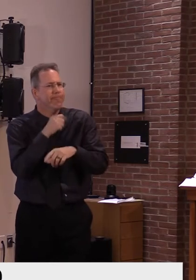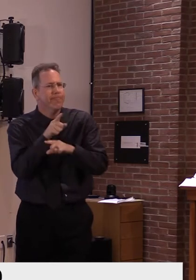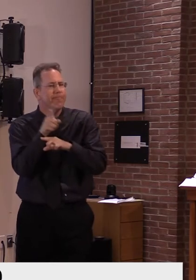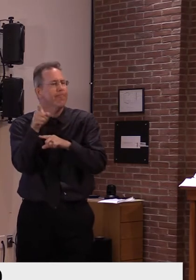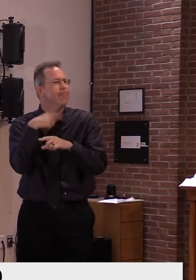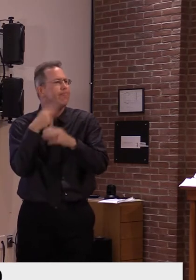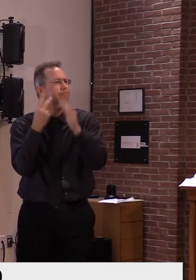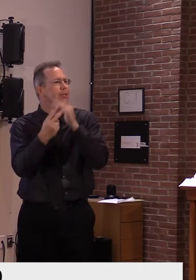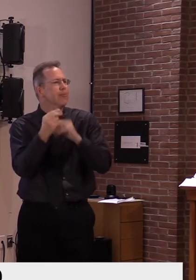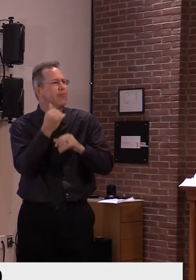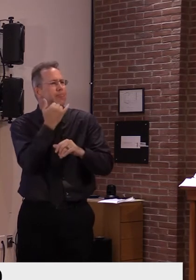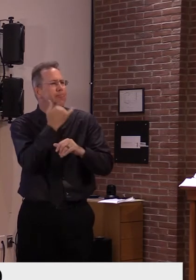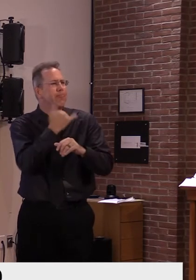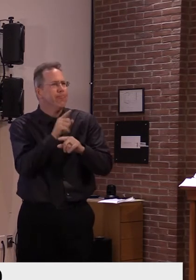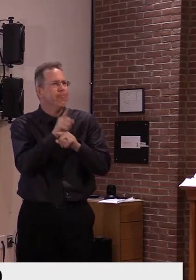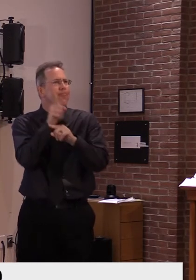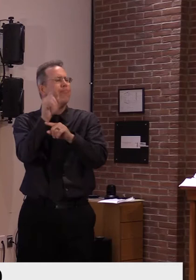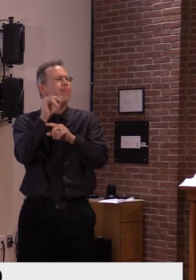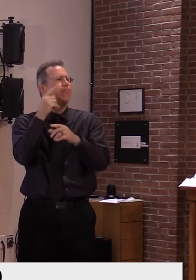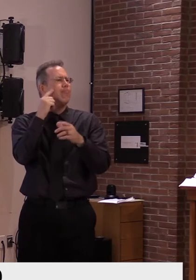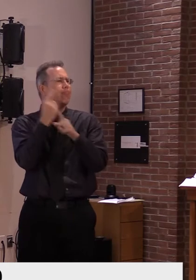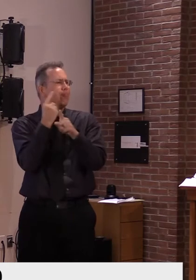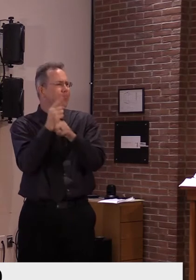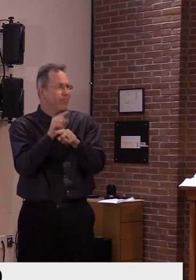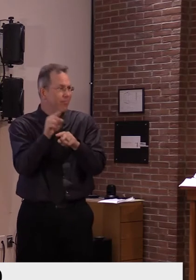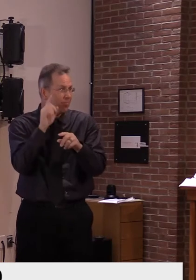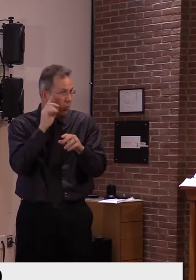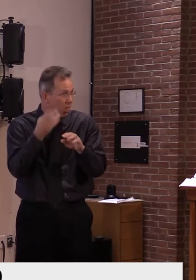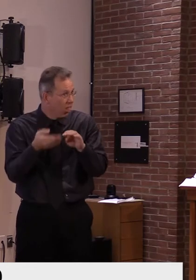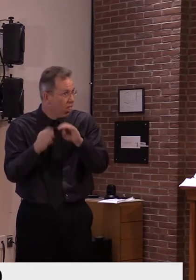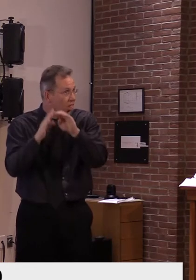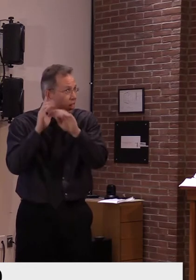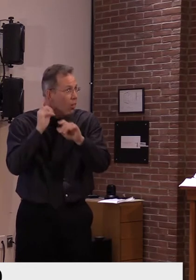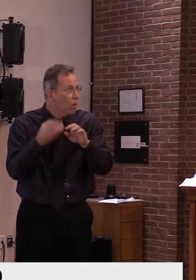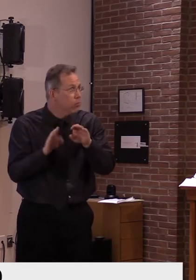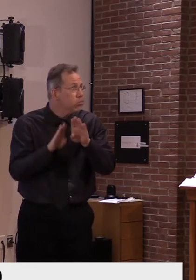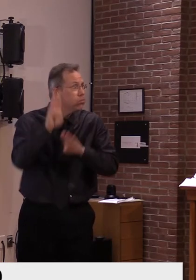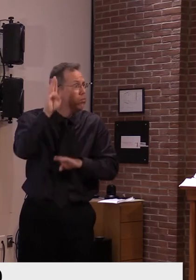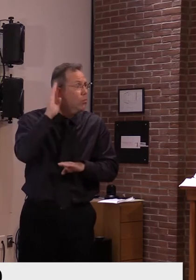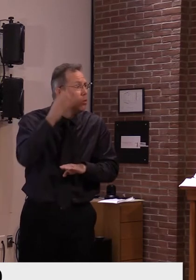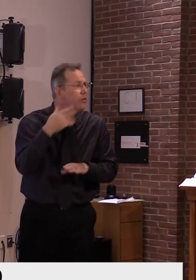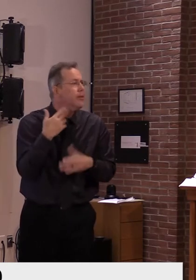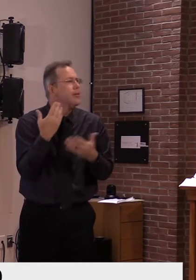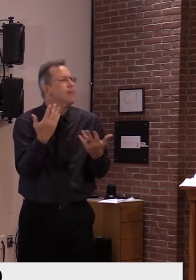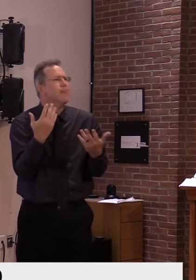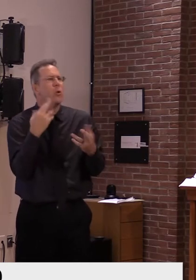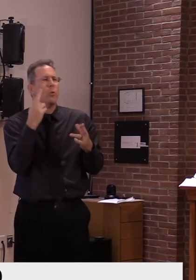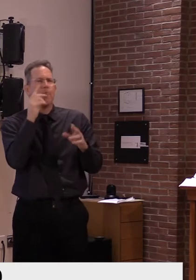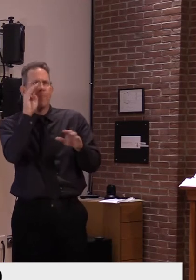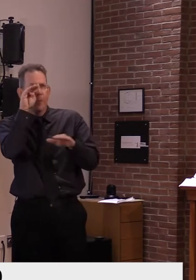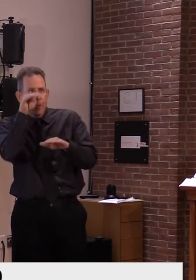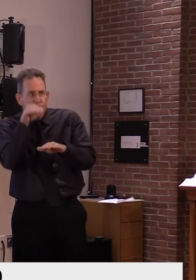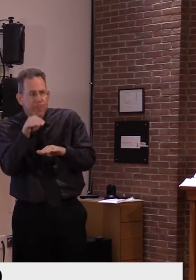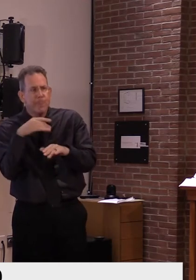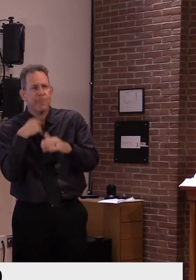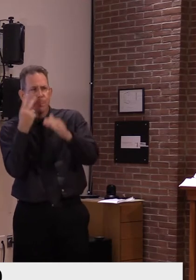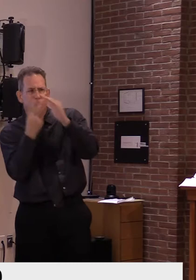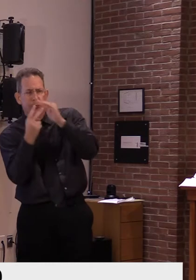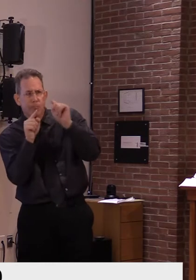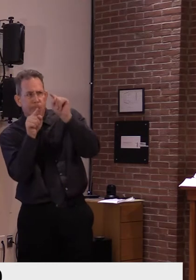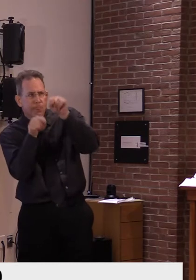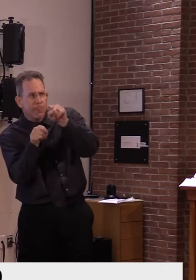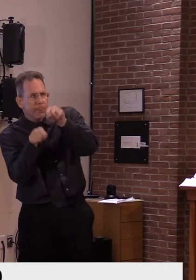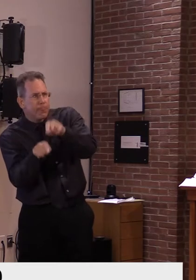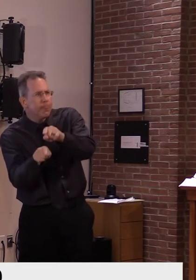as that trajectory went up, we can get it to go down again based on our own individual actions that we partake in over the next few weeks.